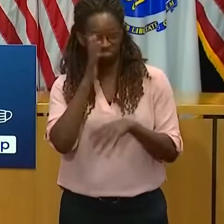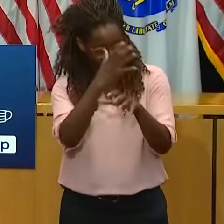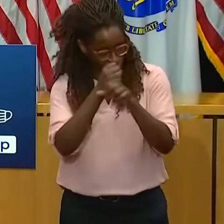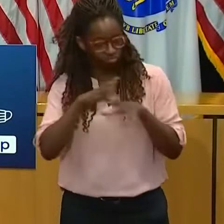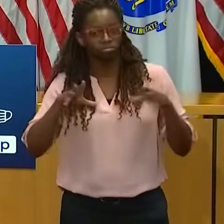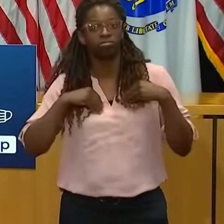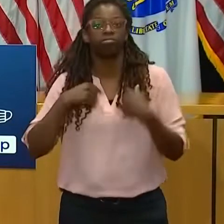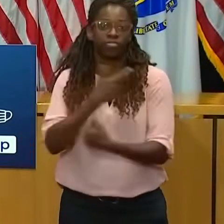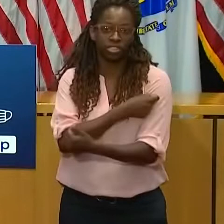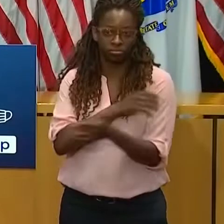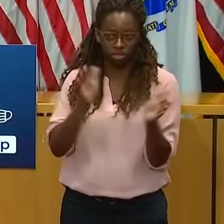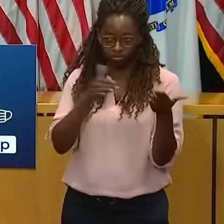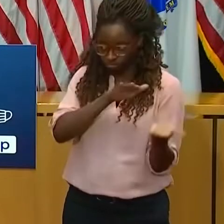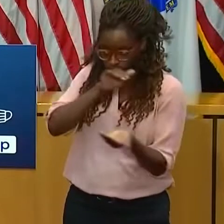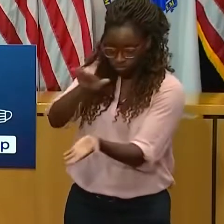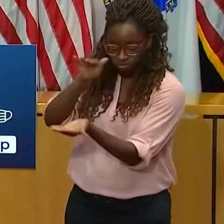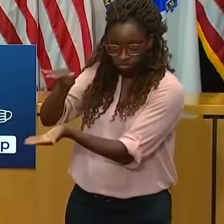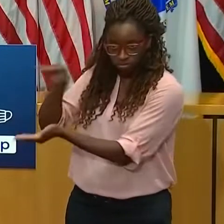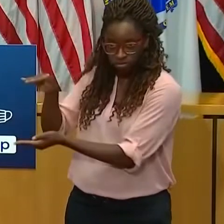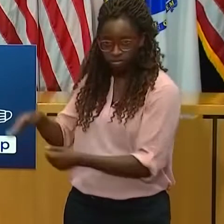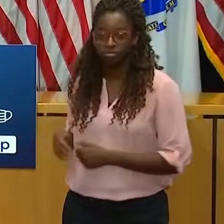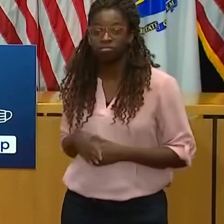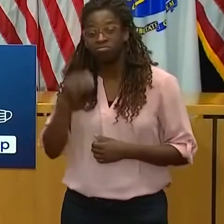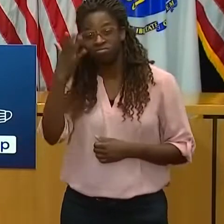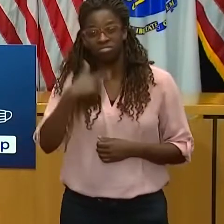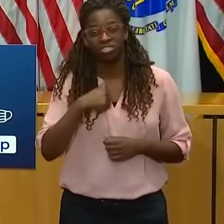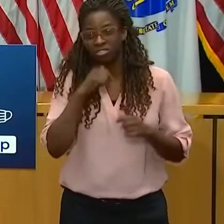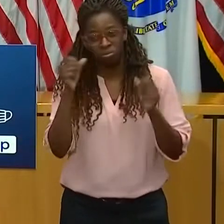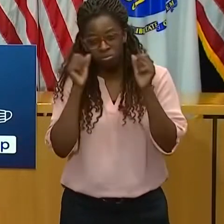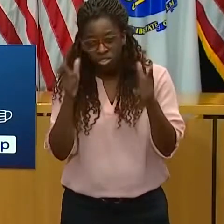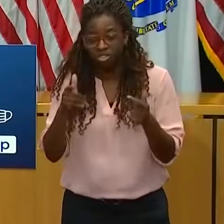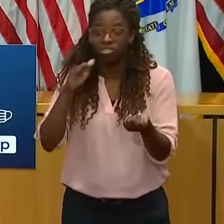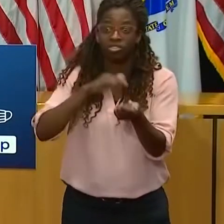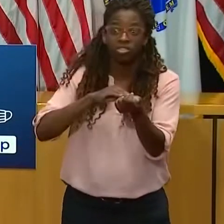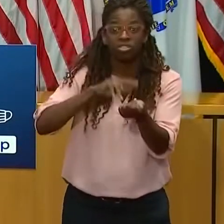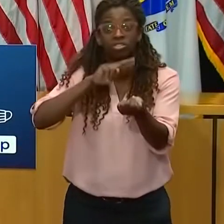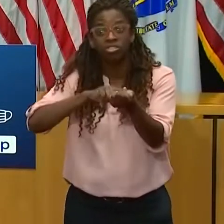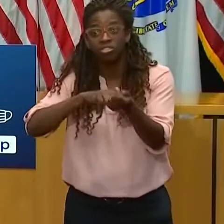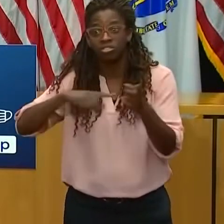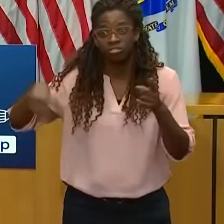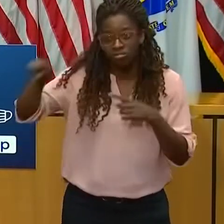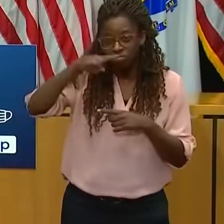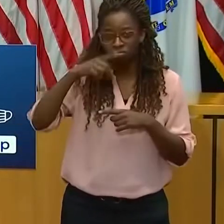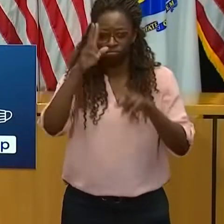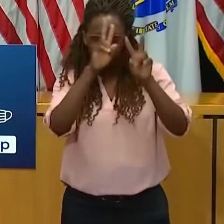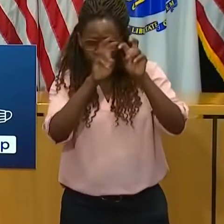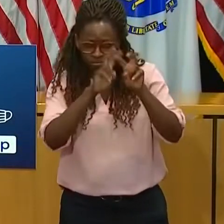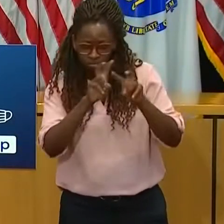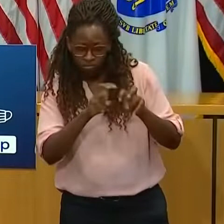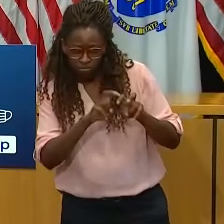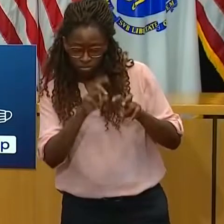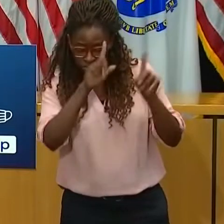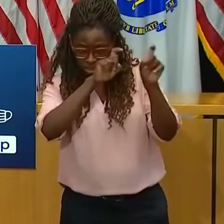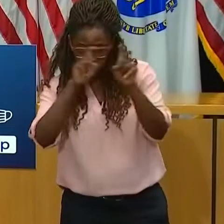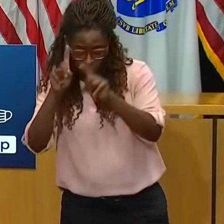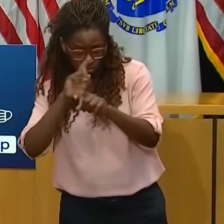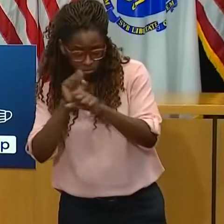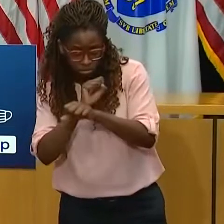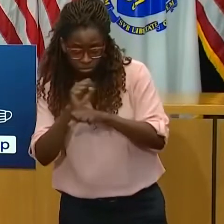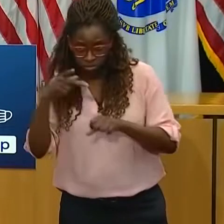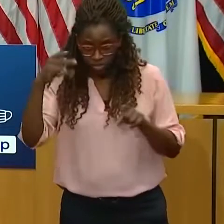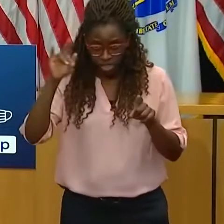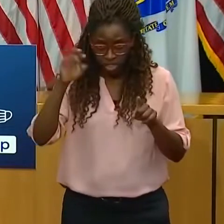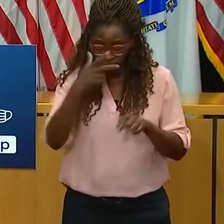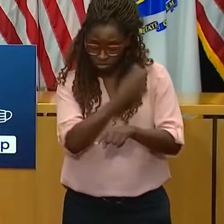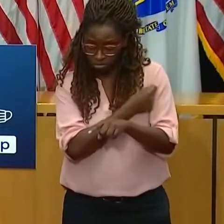isn't really surprising. These folks know more than almost anybody else how much trouble this particular